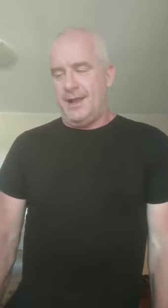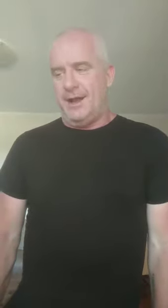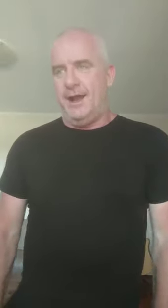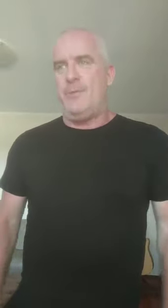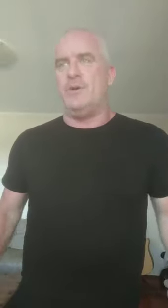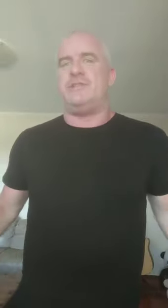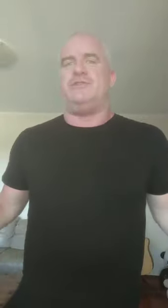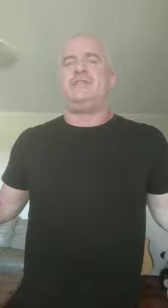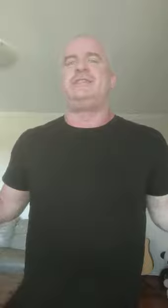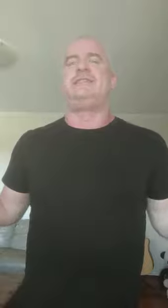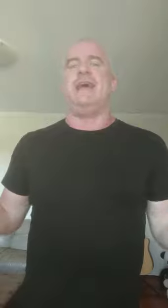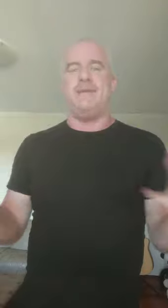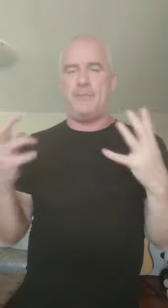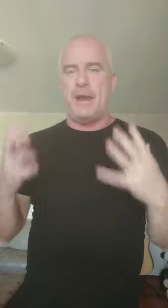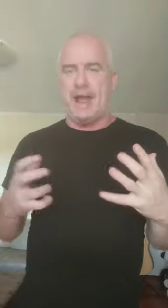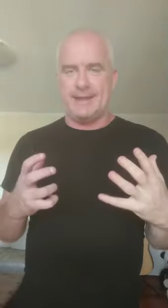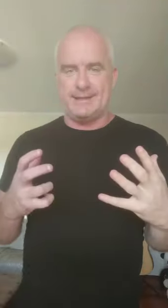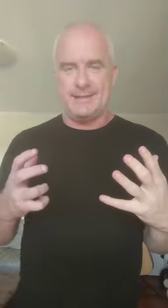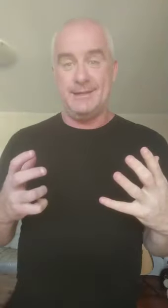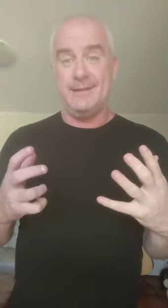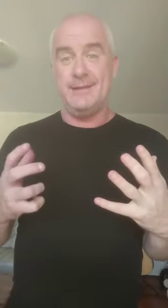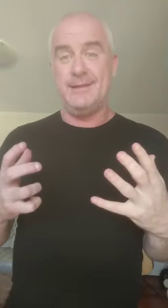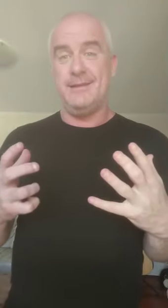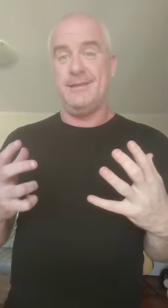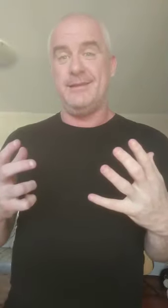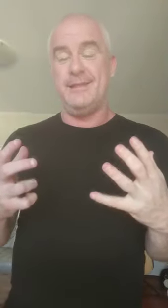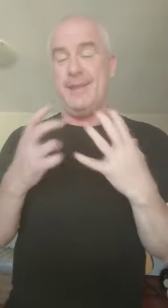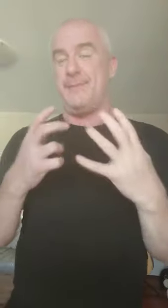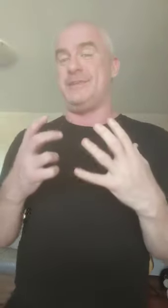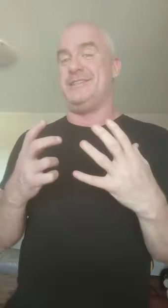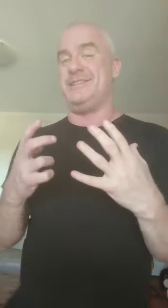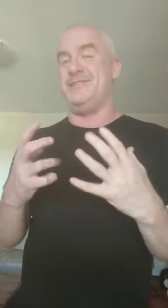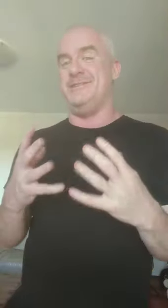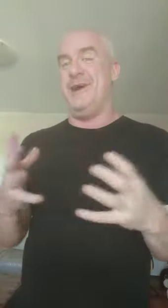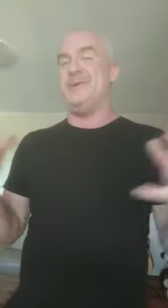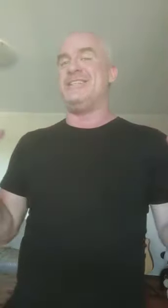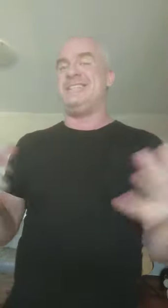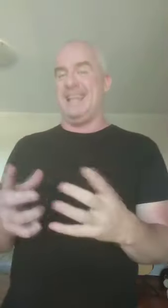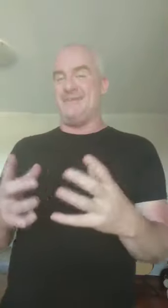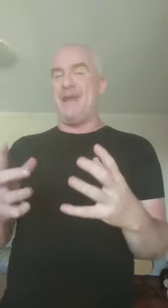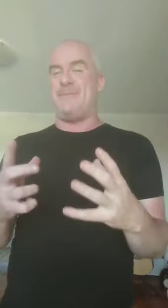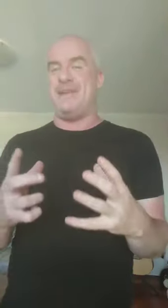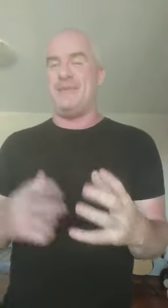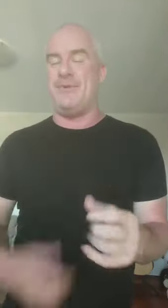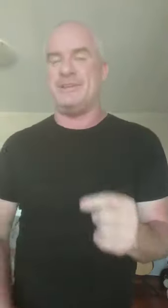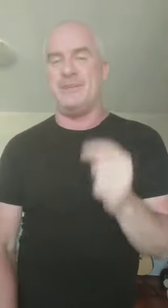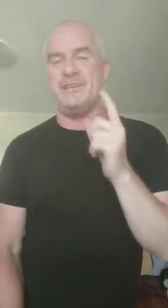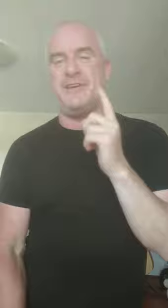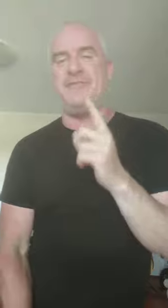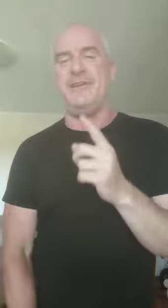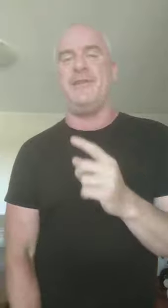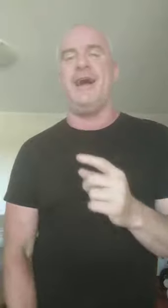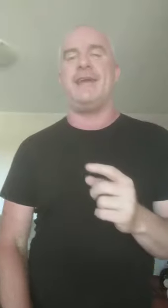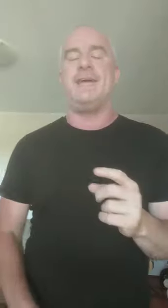I want to celebrate the imposter syndrome. want to celebrate being the imposter because I feel like,